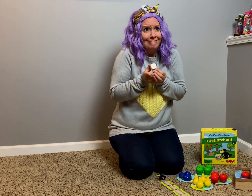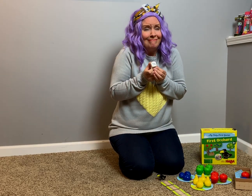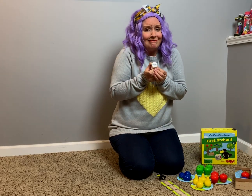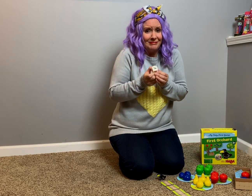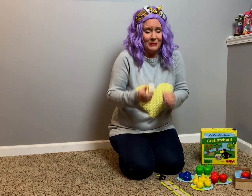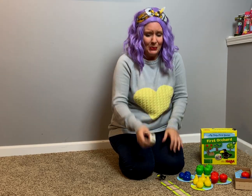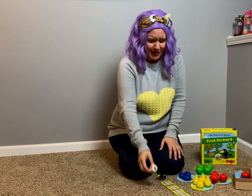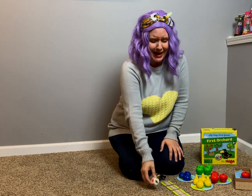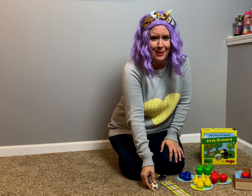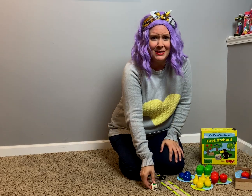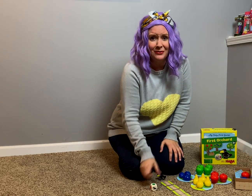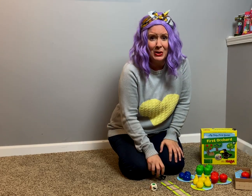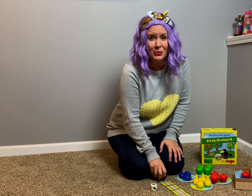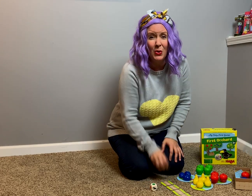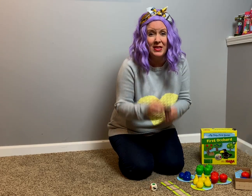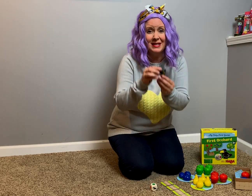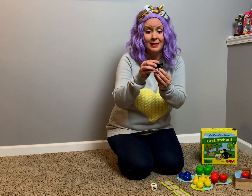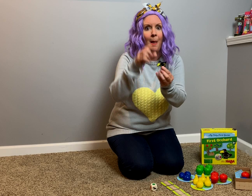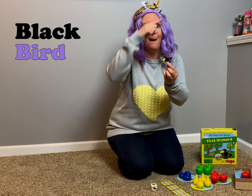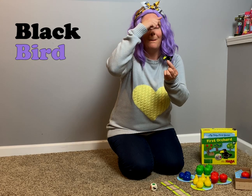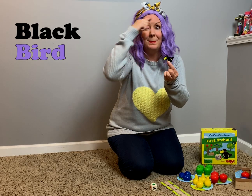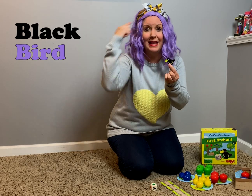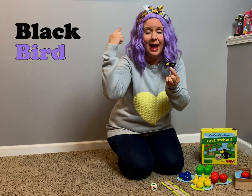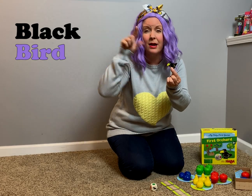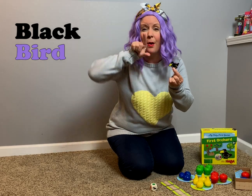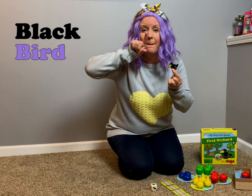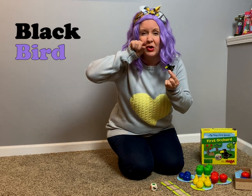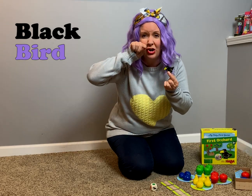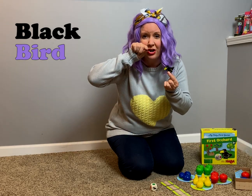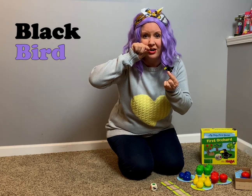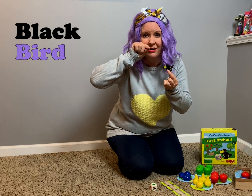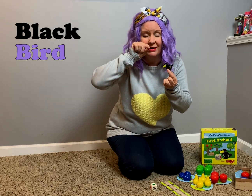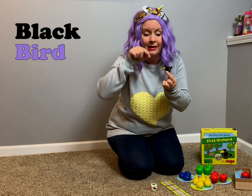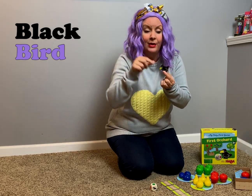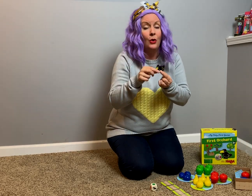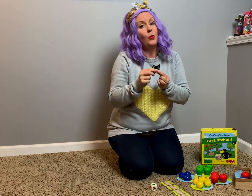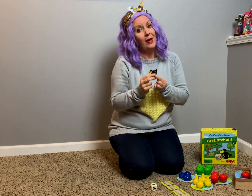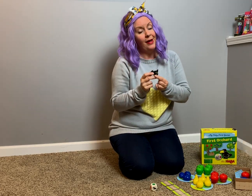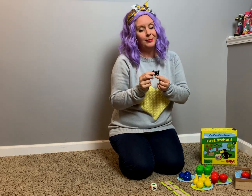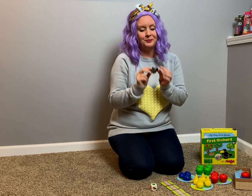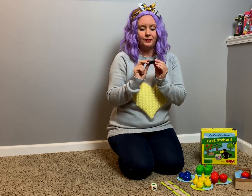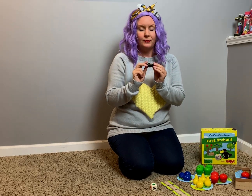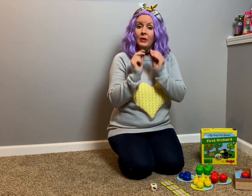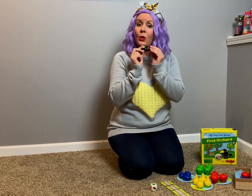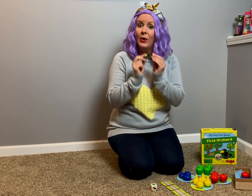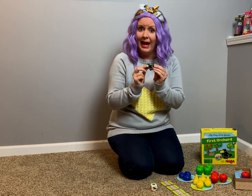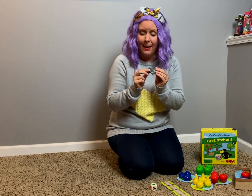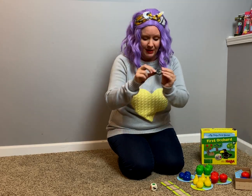What happens if we roll this black bird? Well, what happens